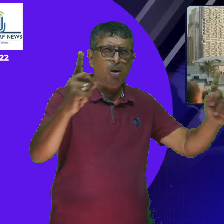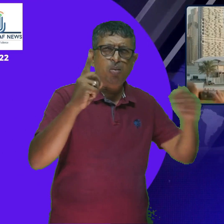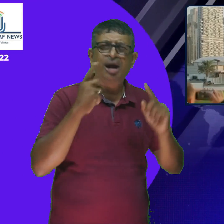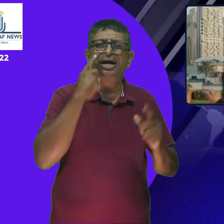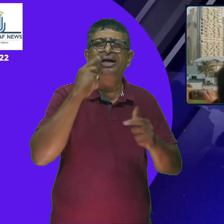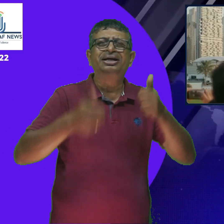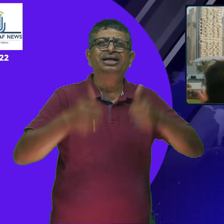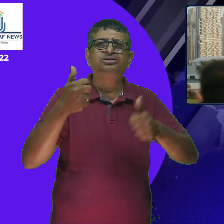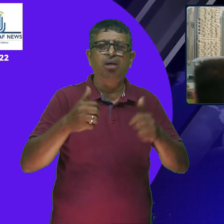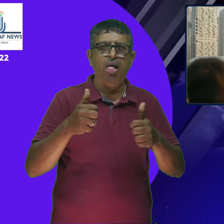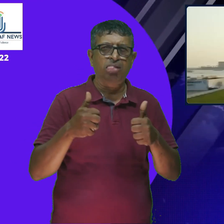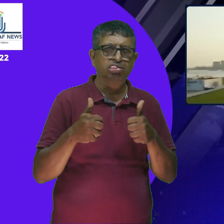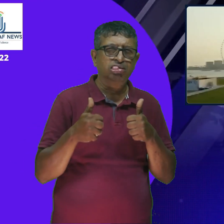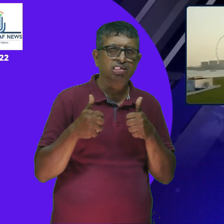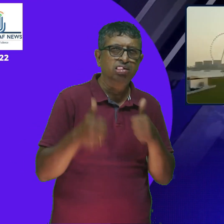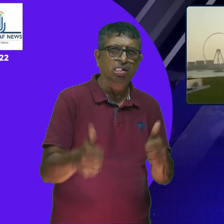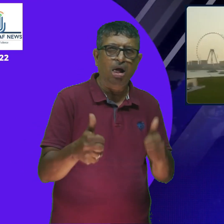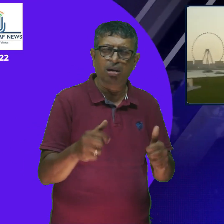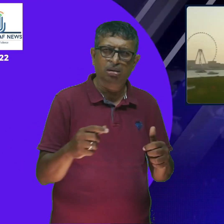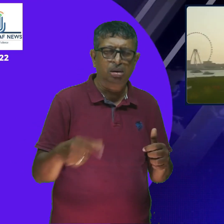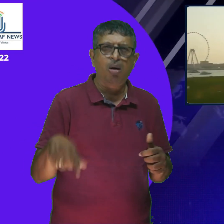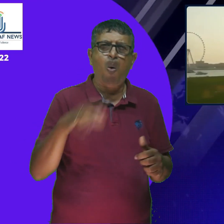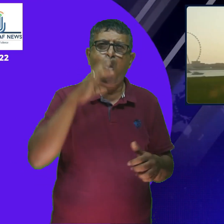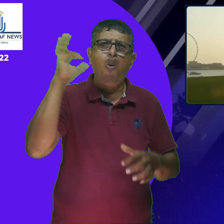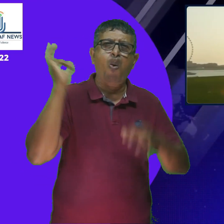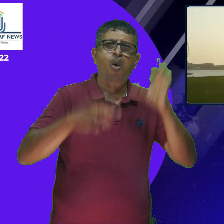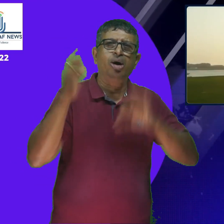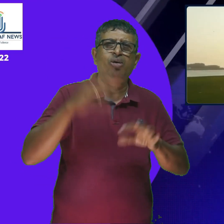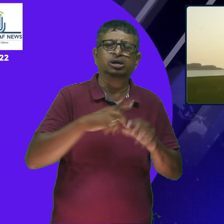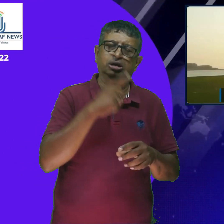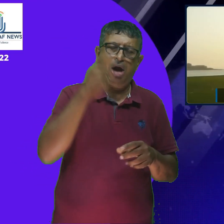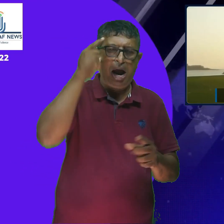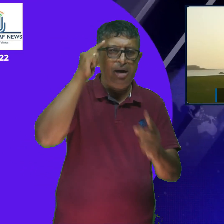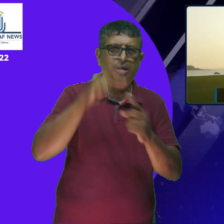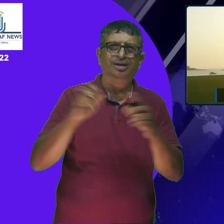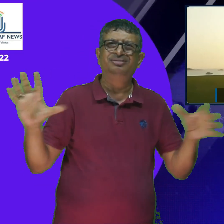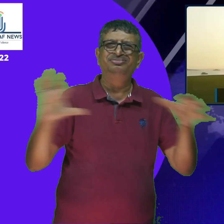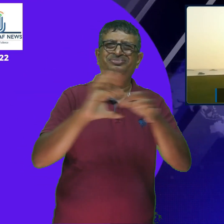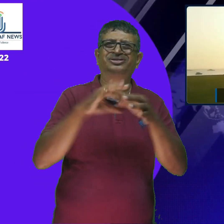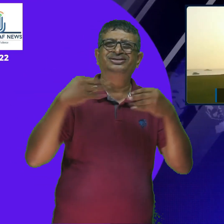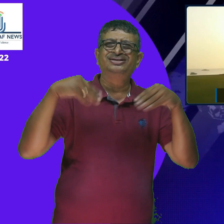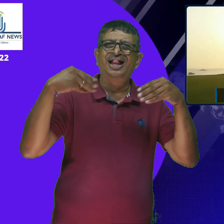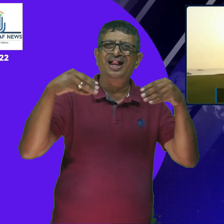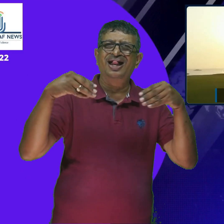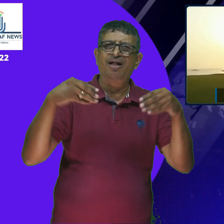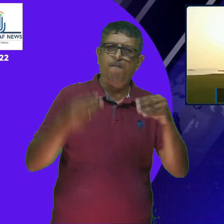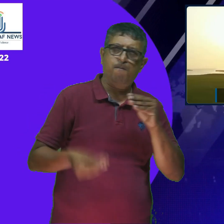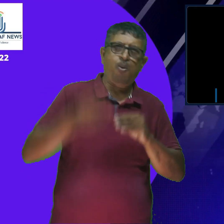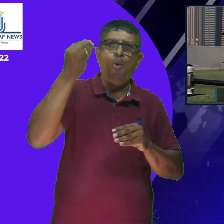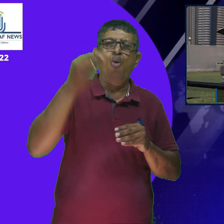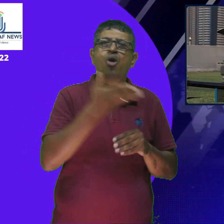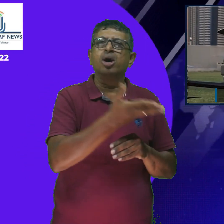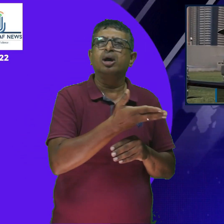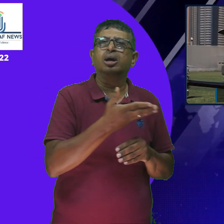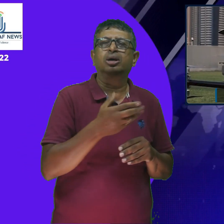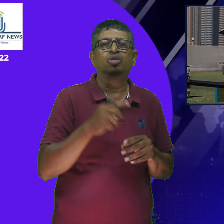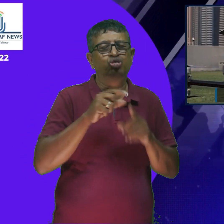Chamber of Commerce and Industry, Omar Abdulaziz Al-Khan, was cited by the publication as saying It depends on how fast we can adapt the framework of